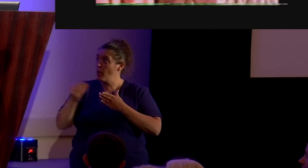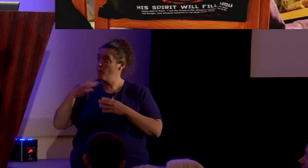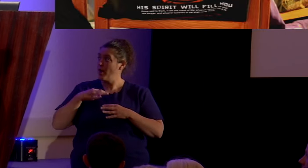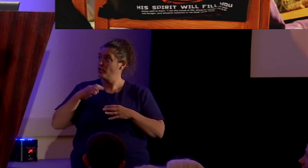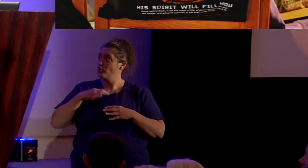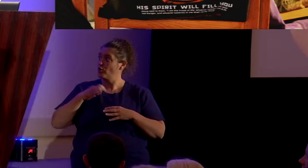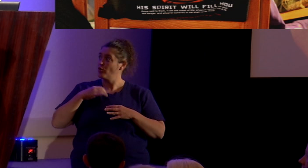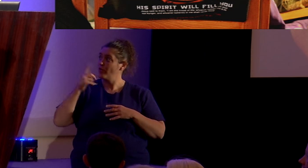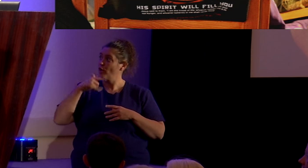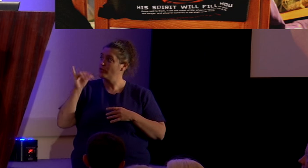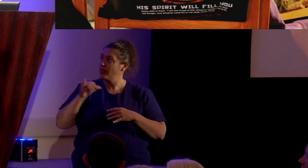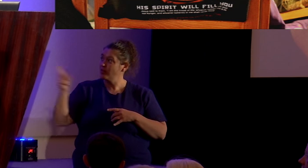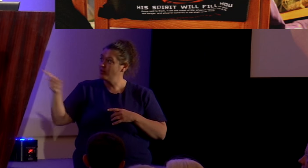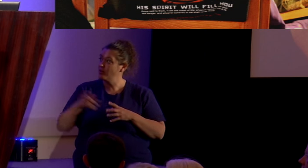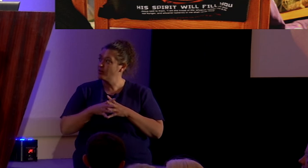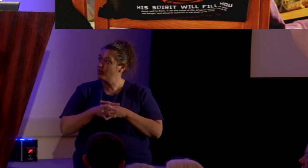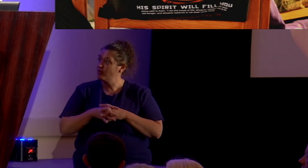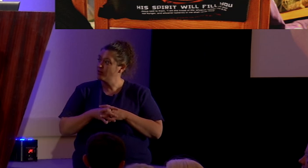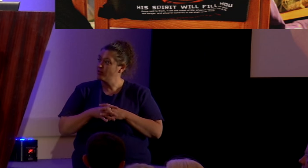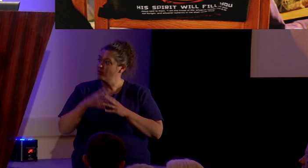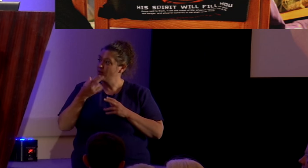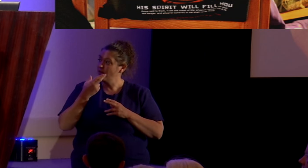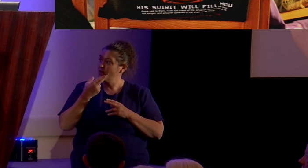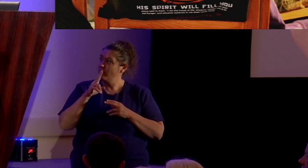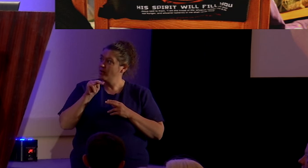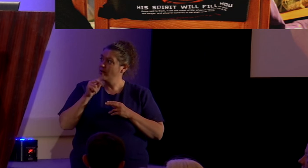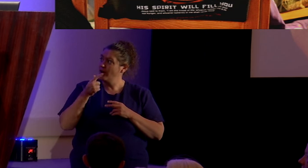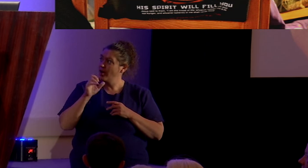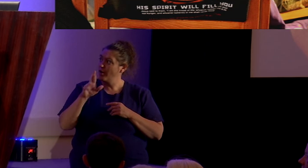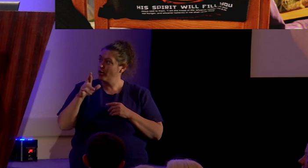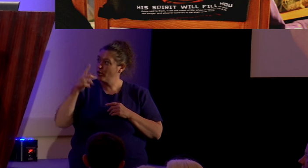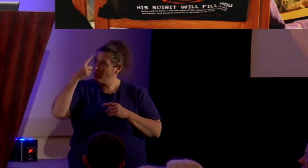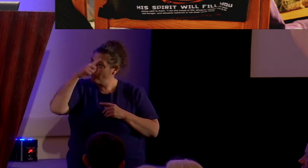that looks like this, Hunger for God.